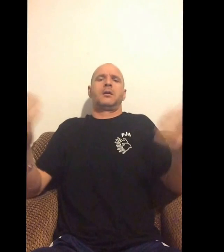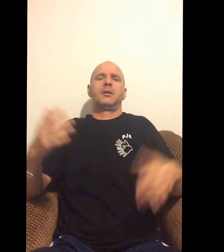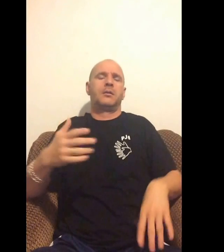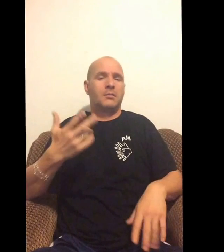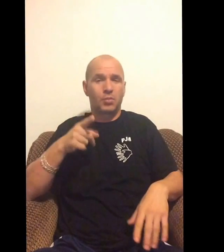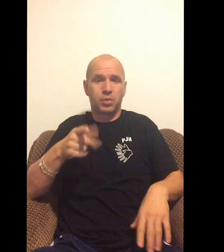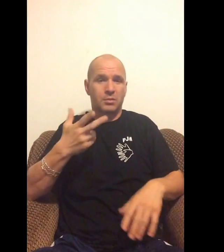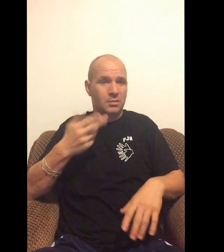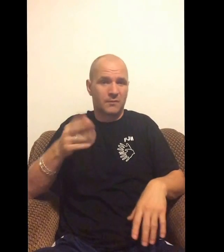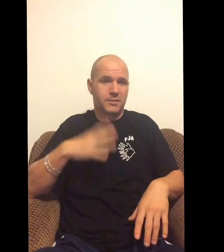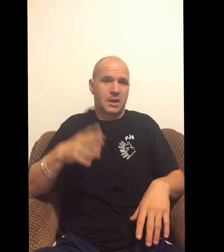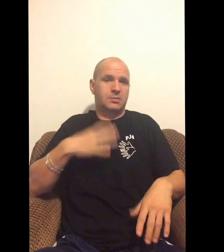I need